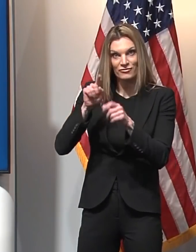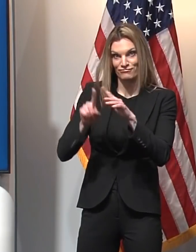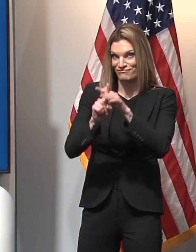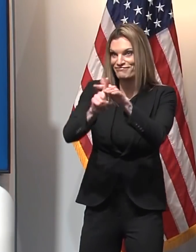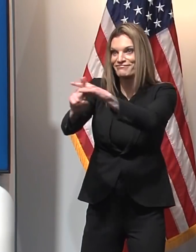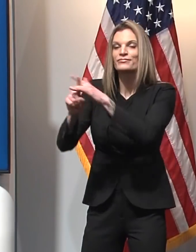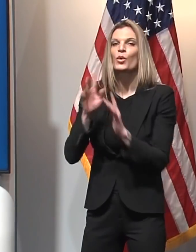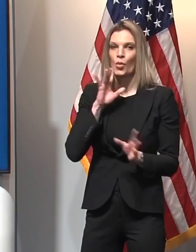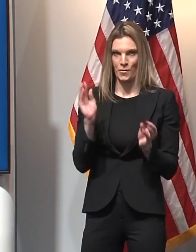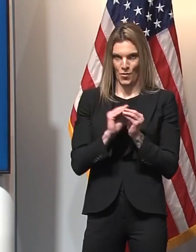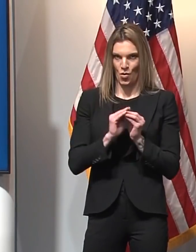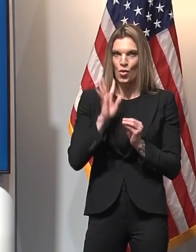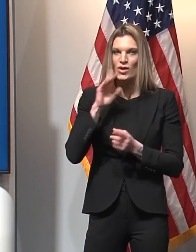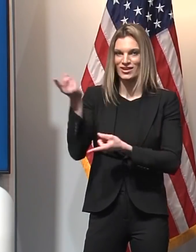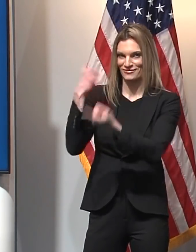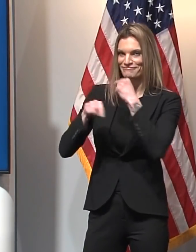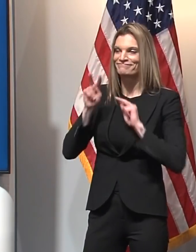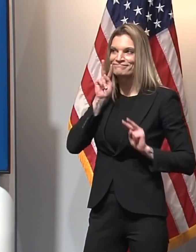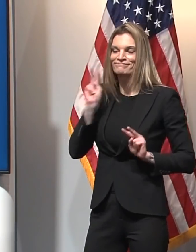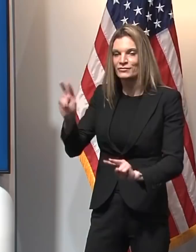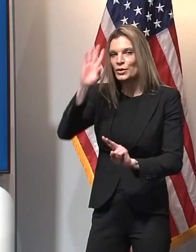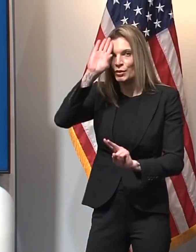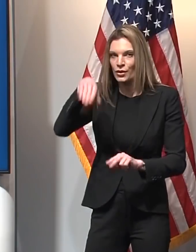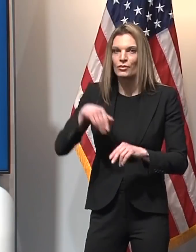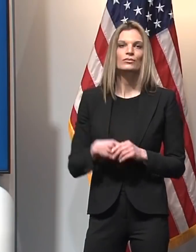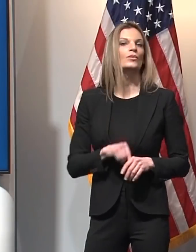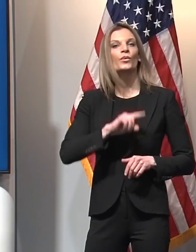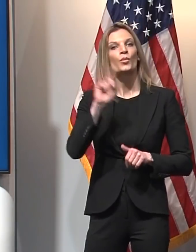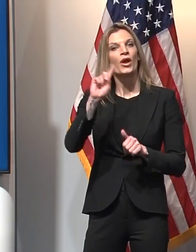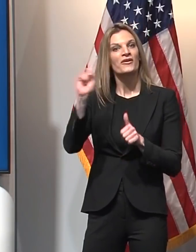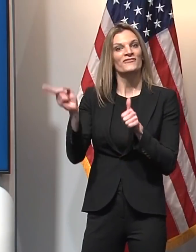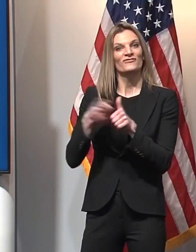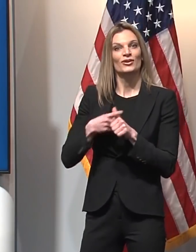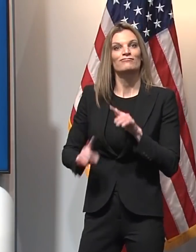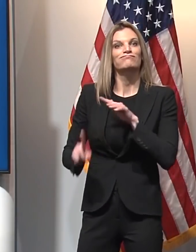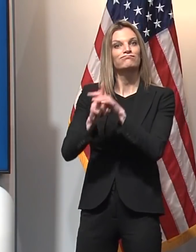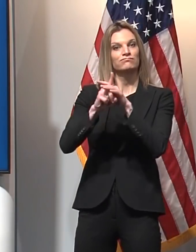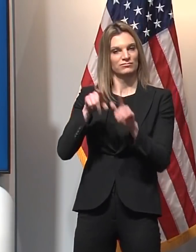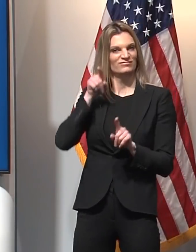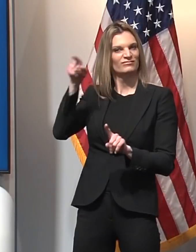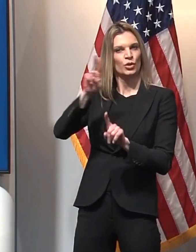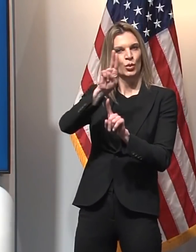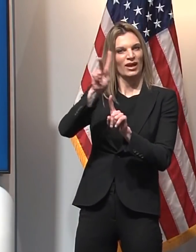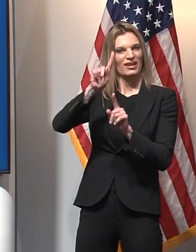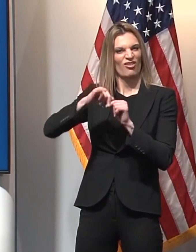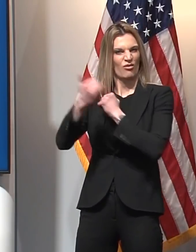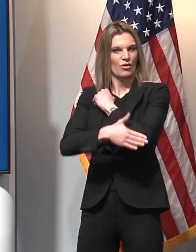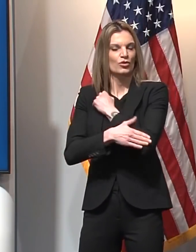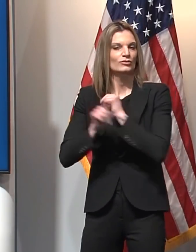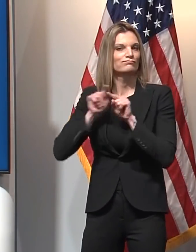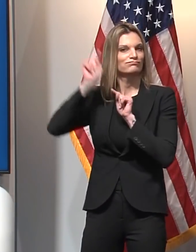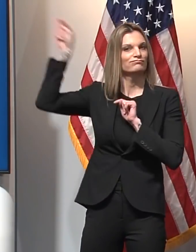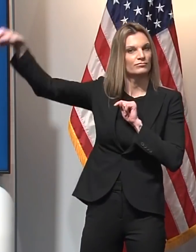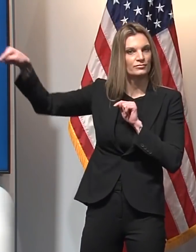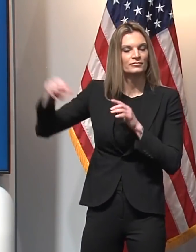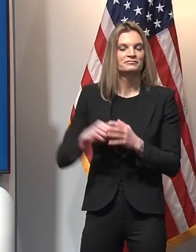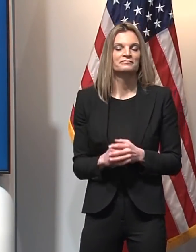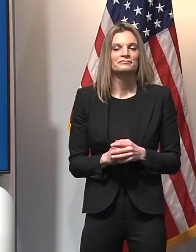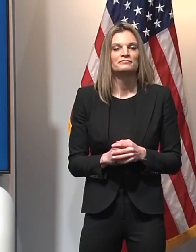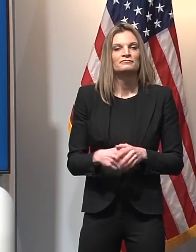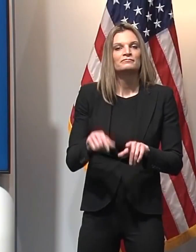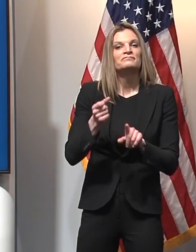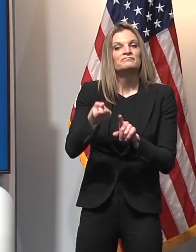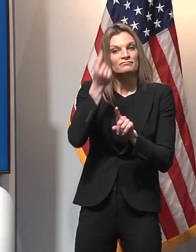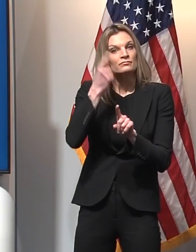more. While this variant first appeared in the UK, the cases we are seeing in Michigan have not all been associated with someone